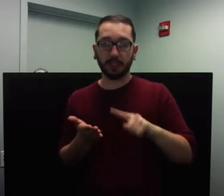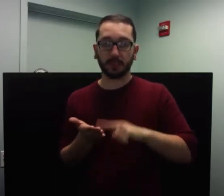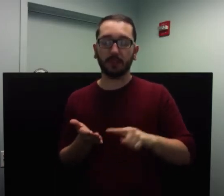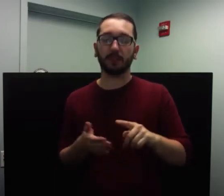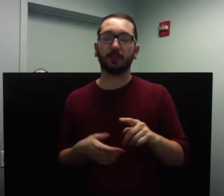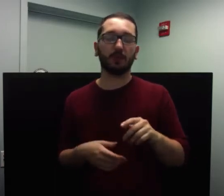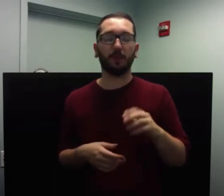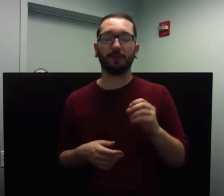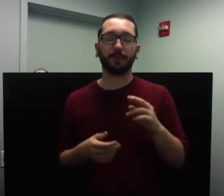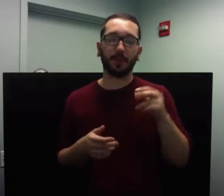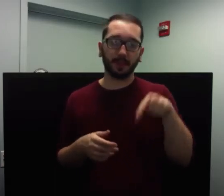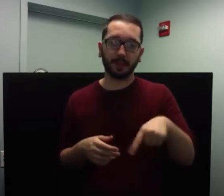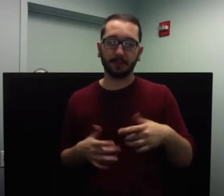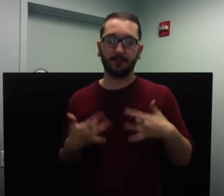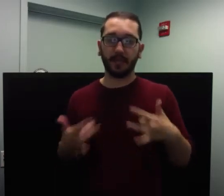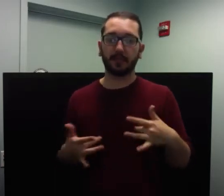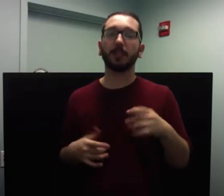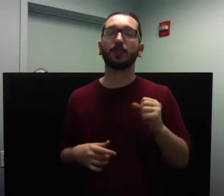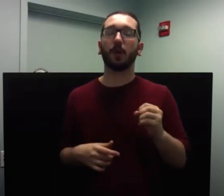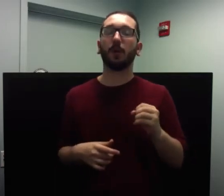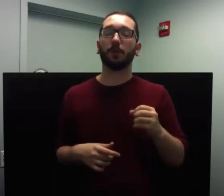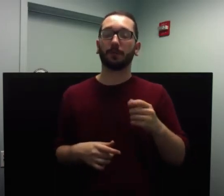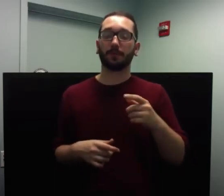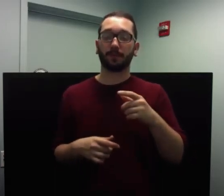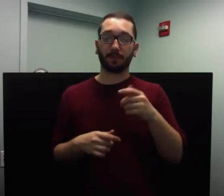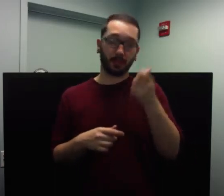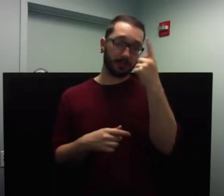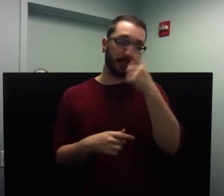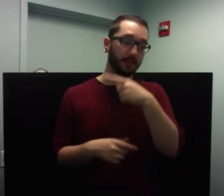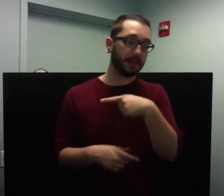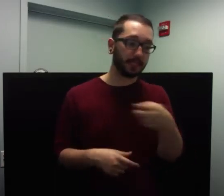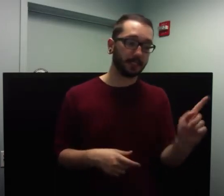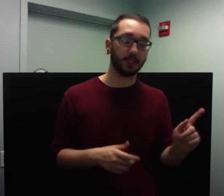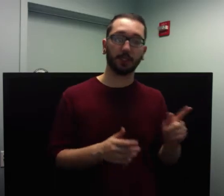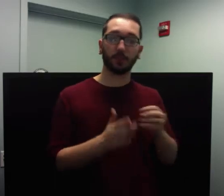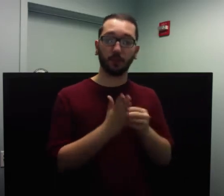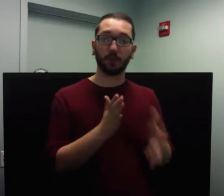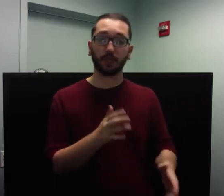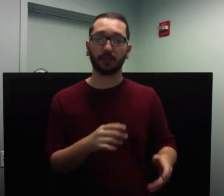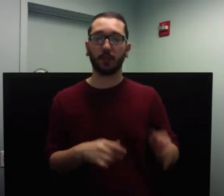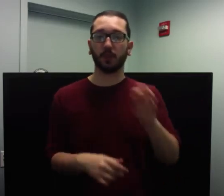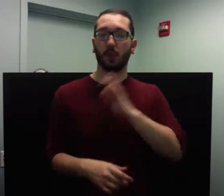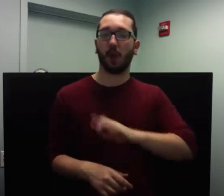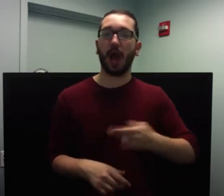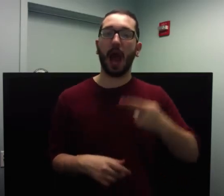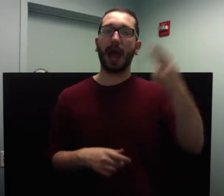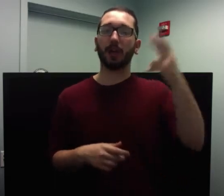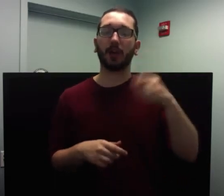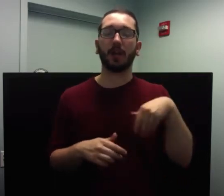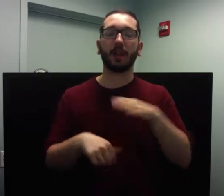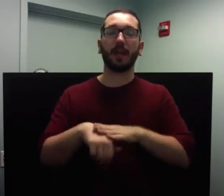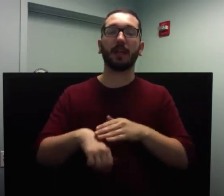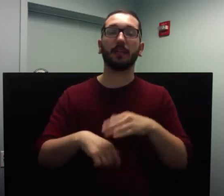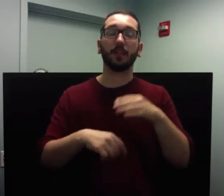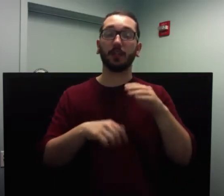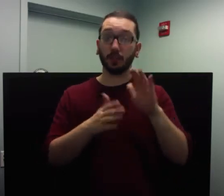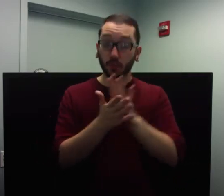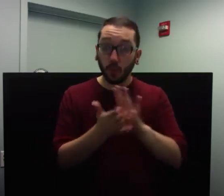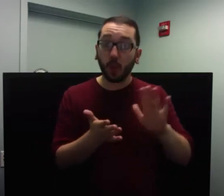significantly higher than all of the students not only in the school, but in the entire district. The teachers